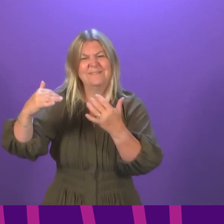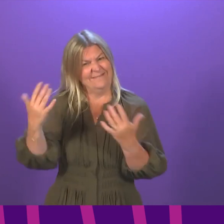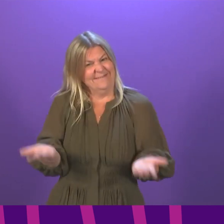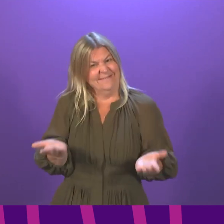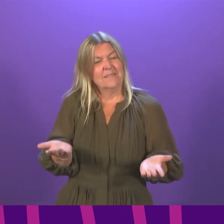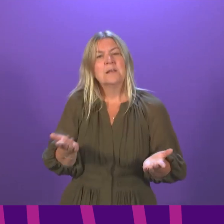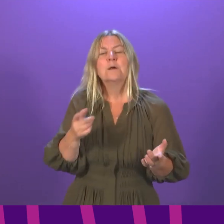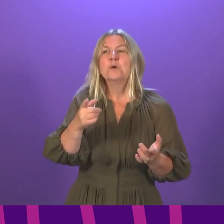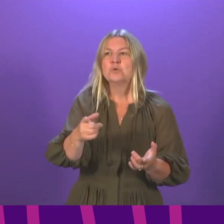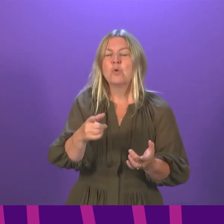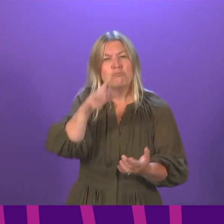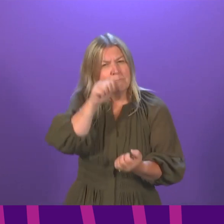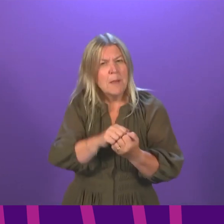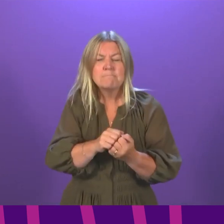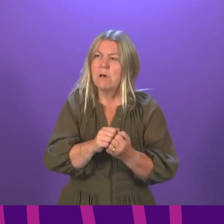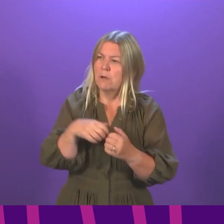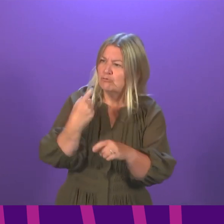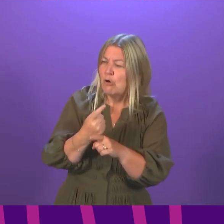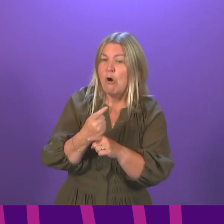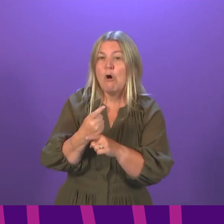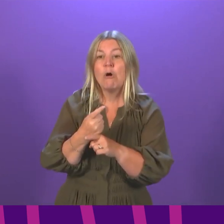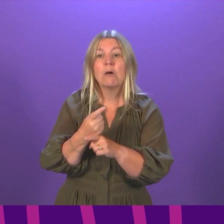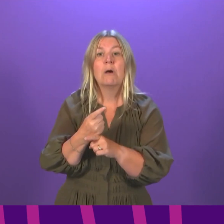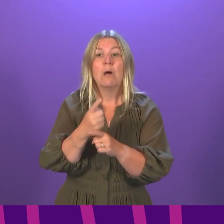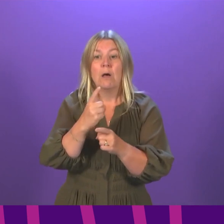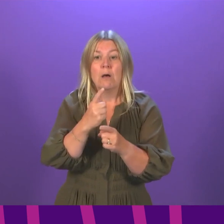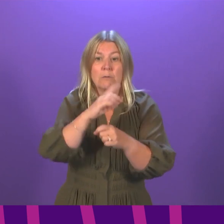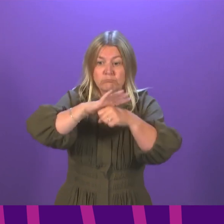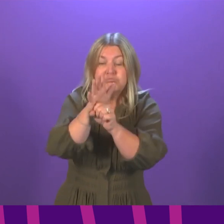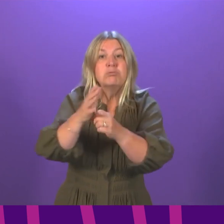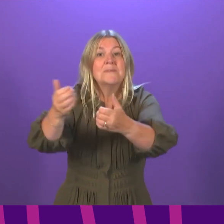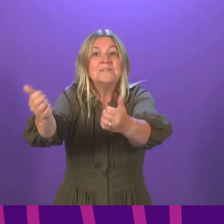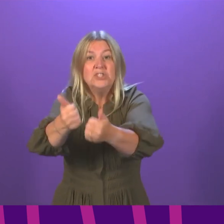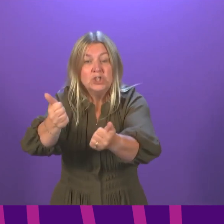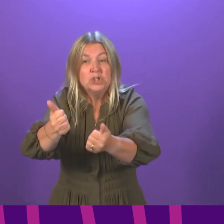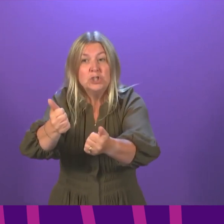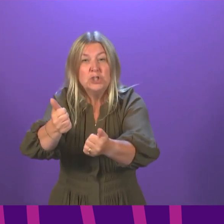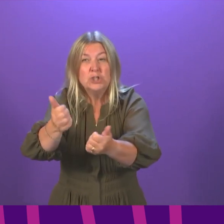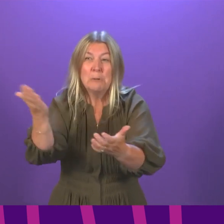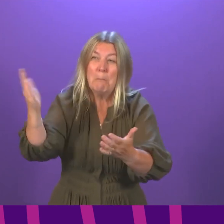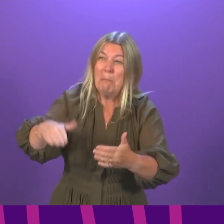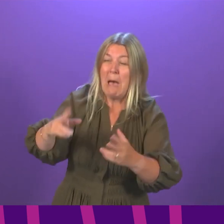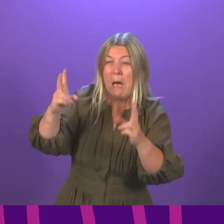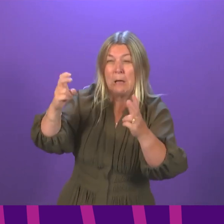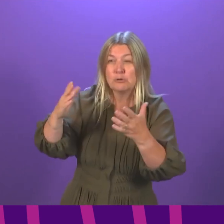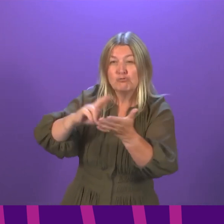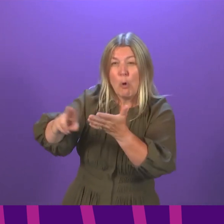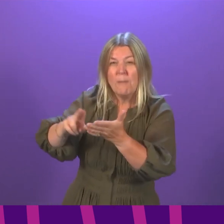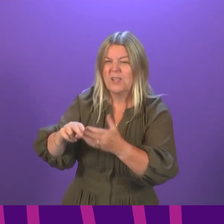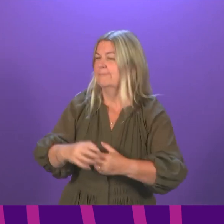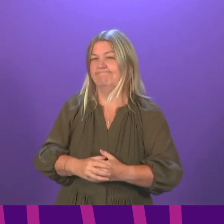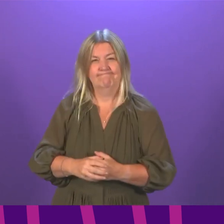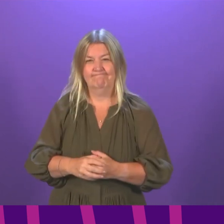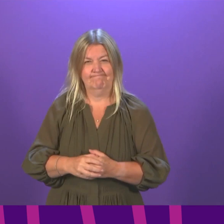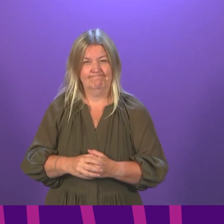necessarily coming out of the other end and going back exactly to normal. This is one of these areas where perhaps a bit of pause for thought and a